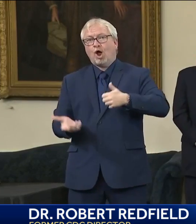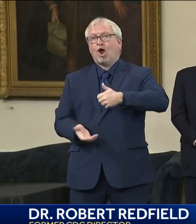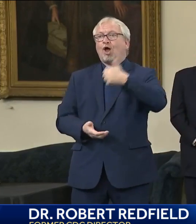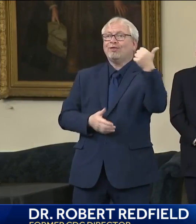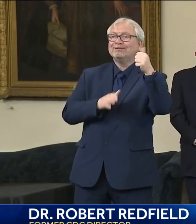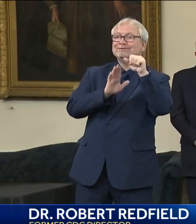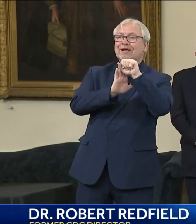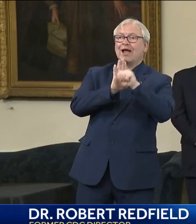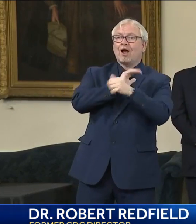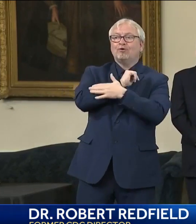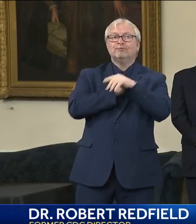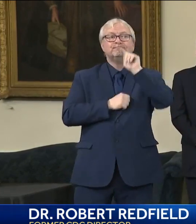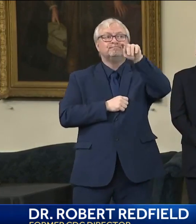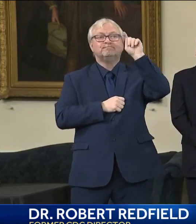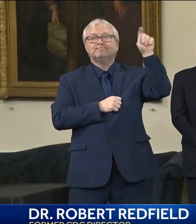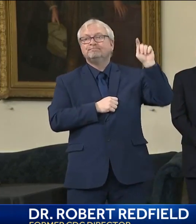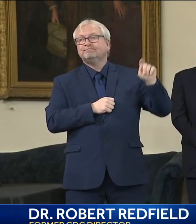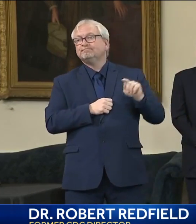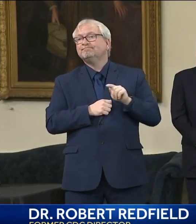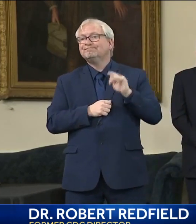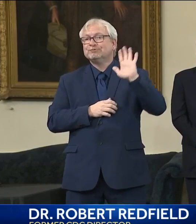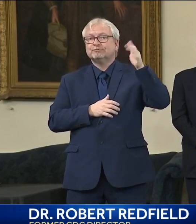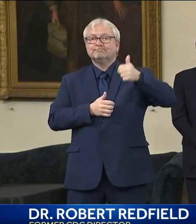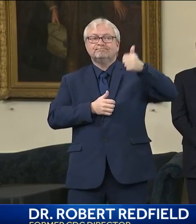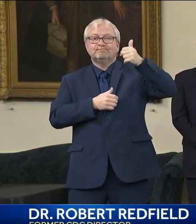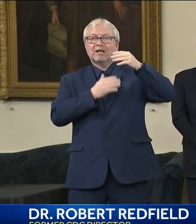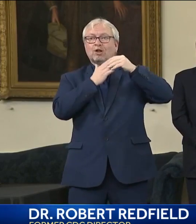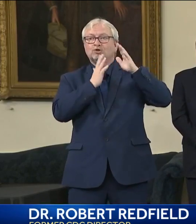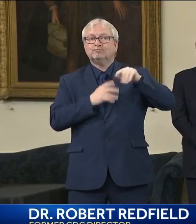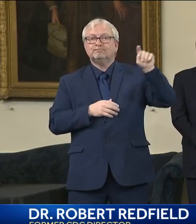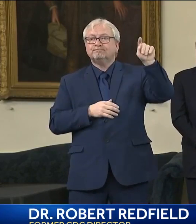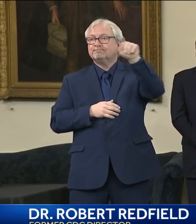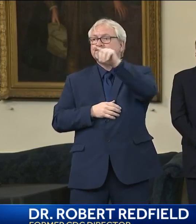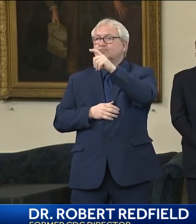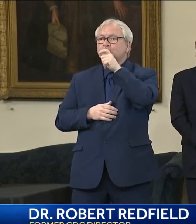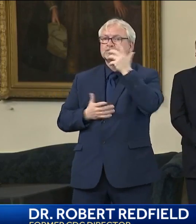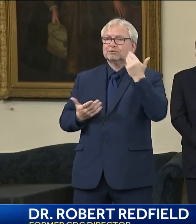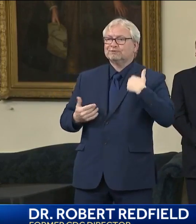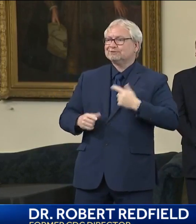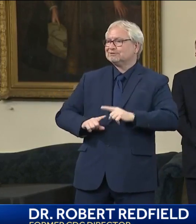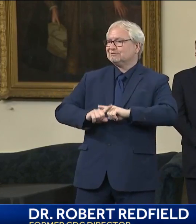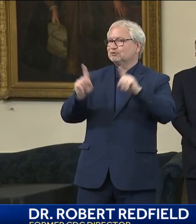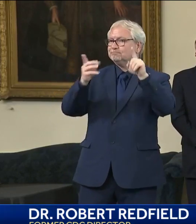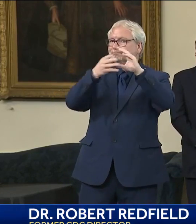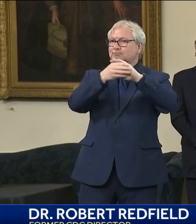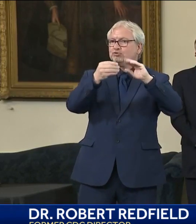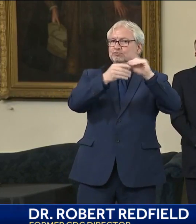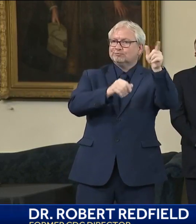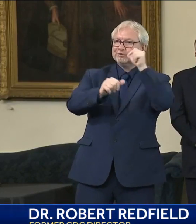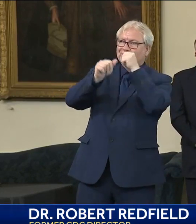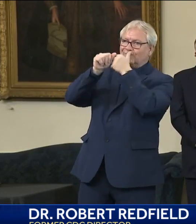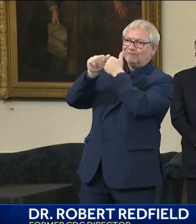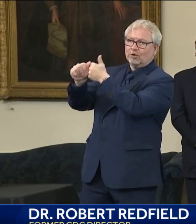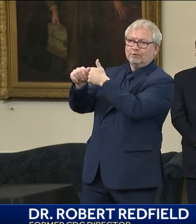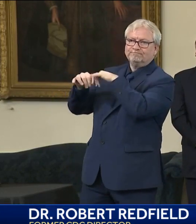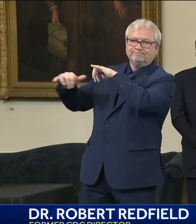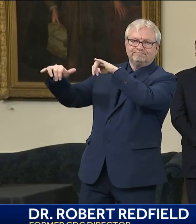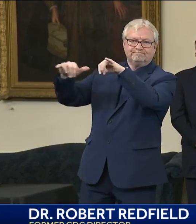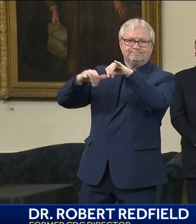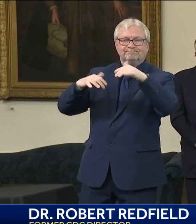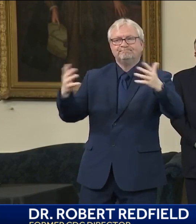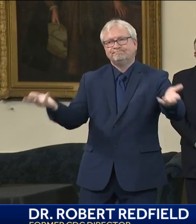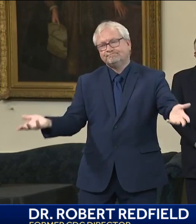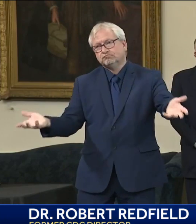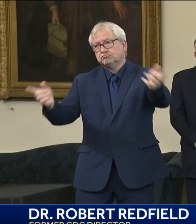by the time I led the agency. I think we, again, this was the greatest public health crisis in this nation for over a